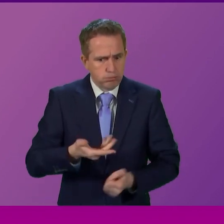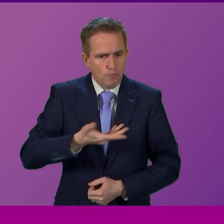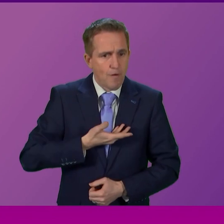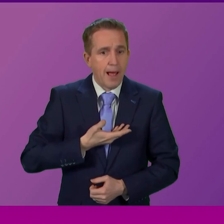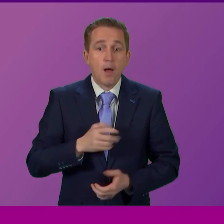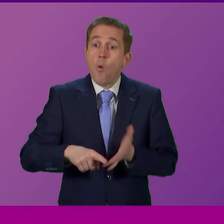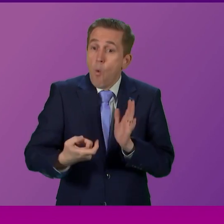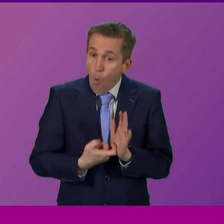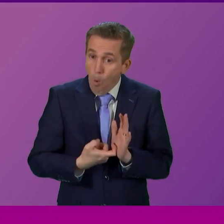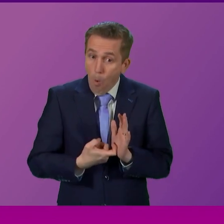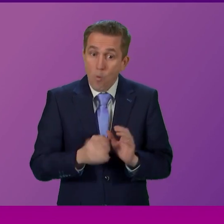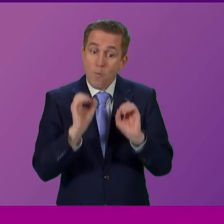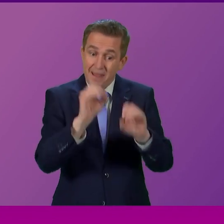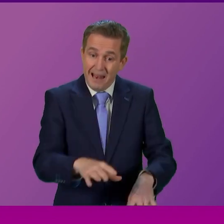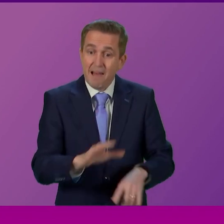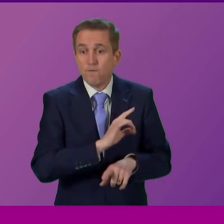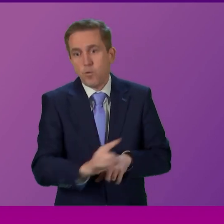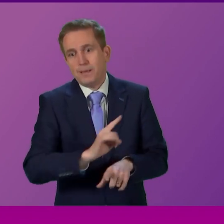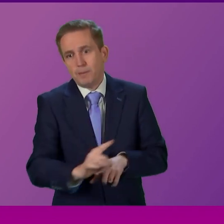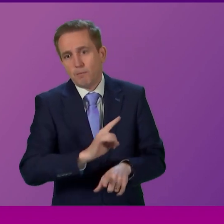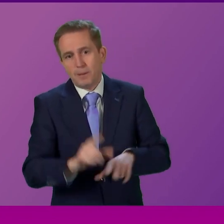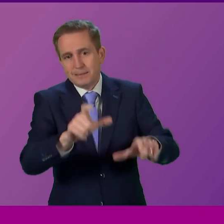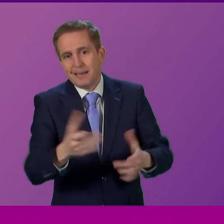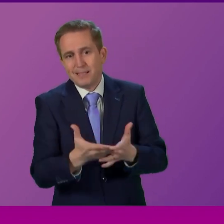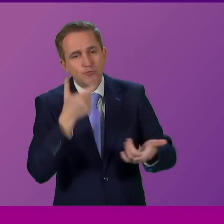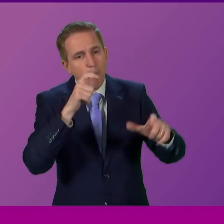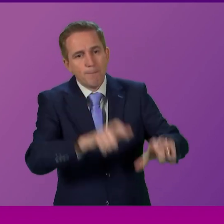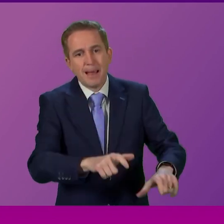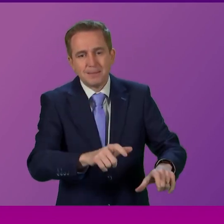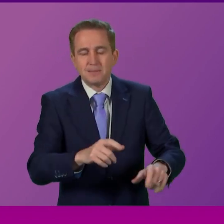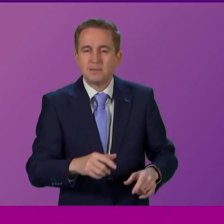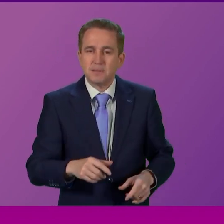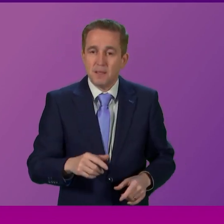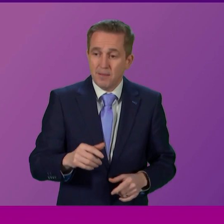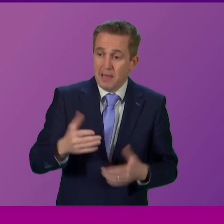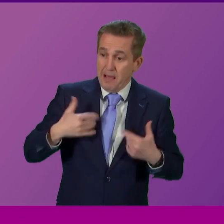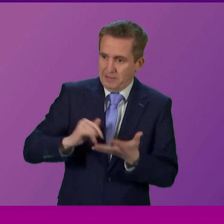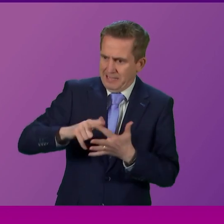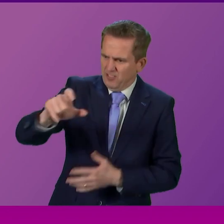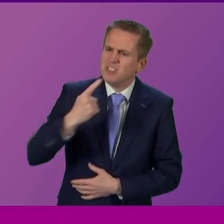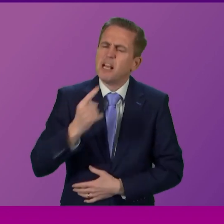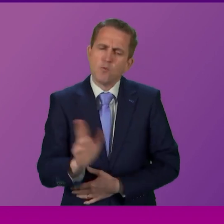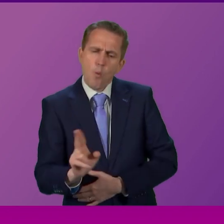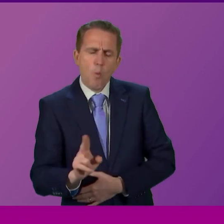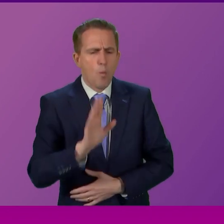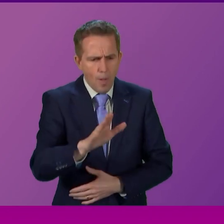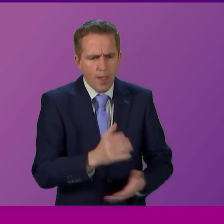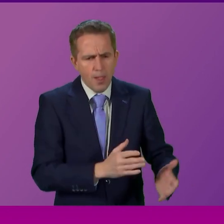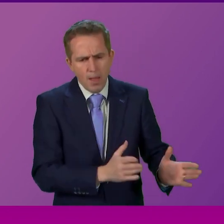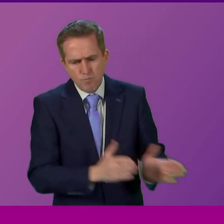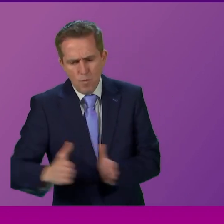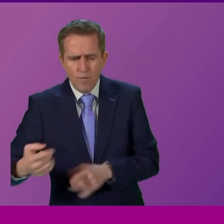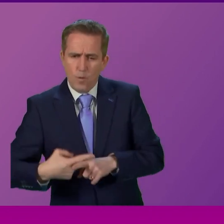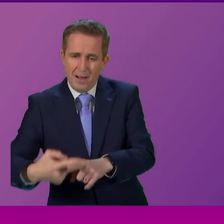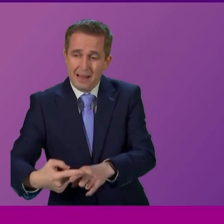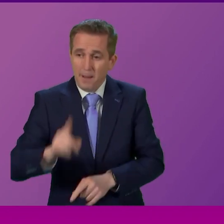weeks within these beds is the cabinet secretary confident that he can move them on quickly and can he guarantee that